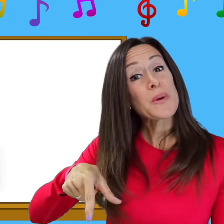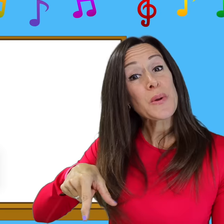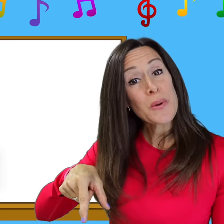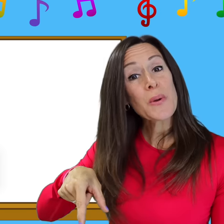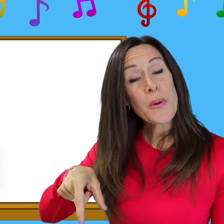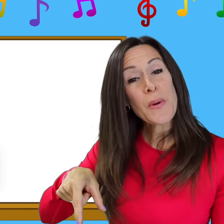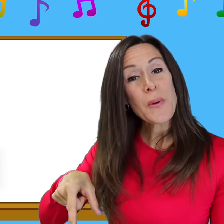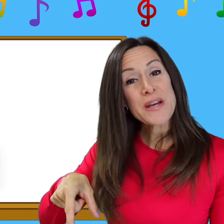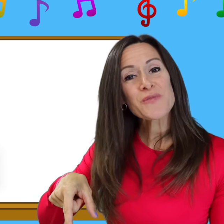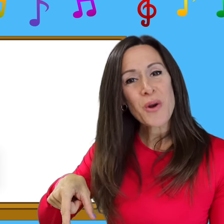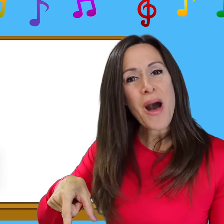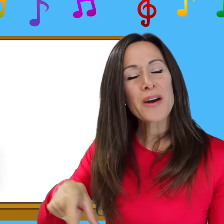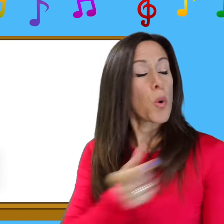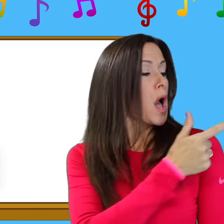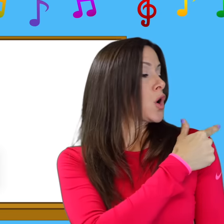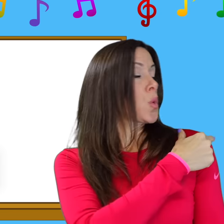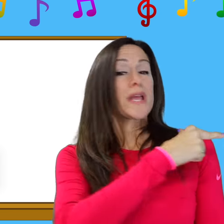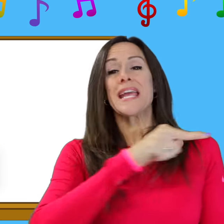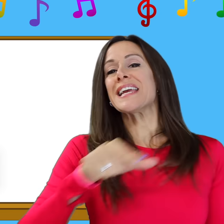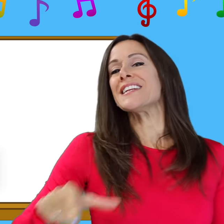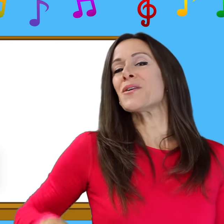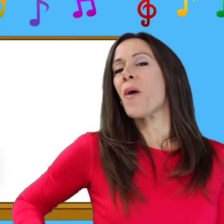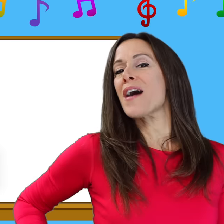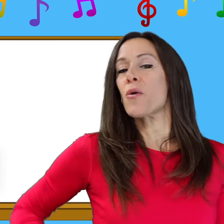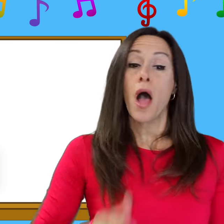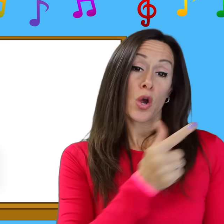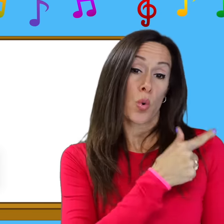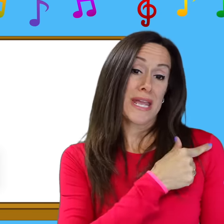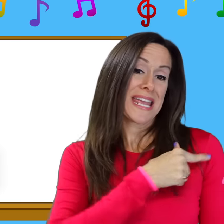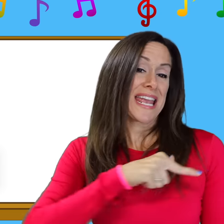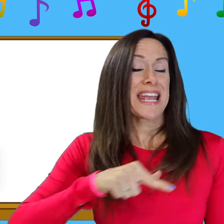is for qu-qu-queen, qu-qu-queen